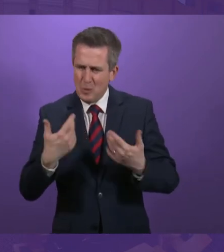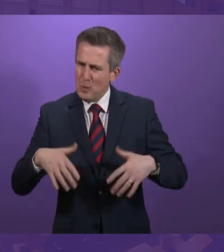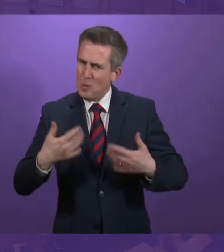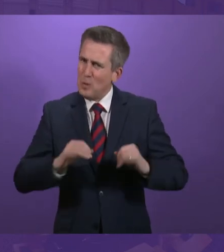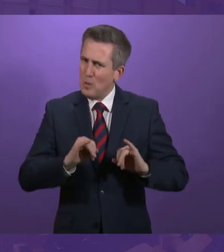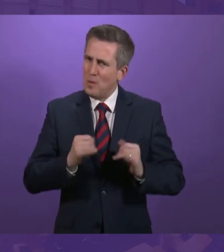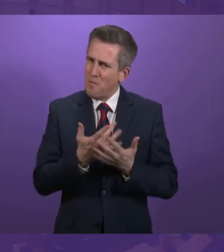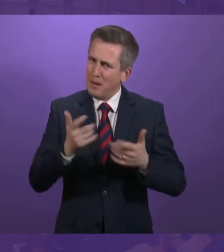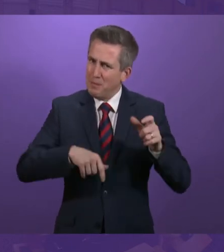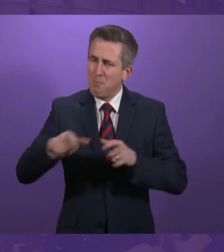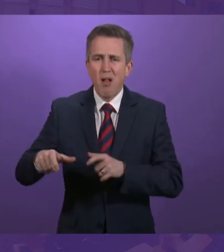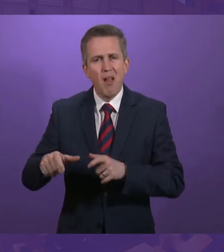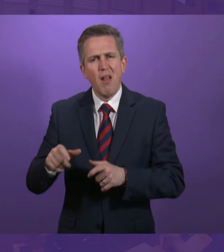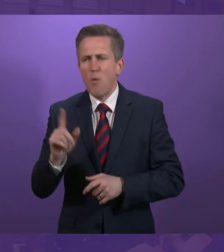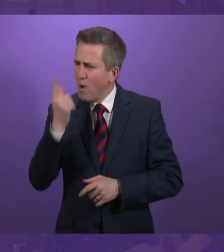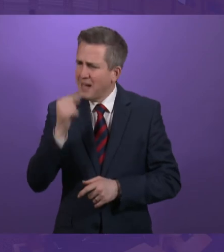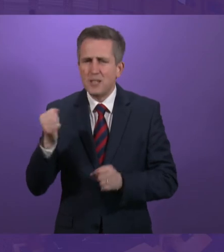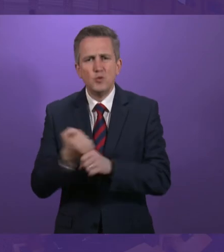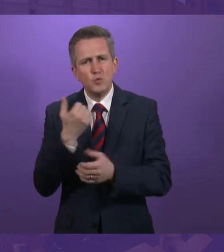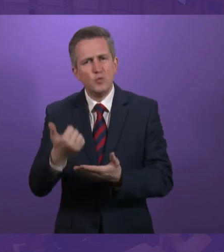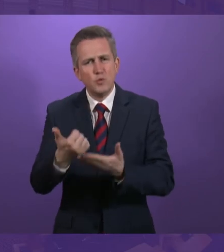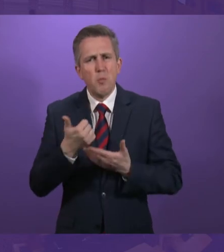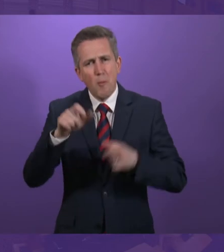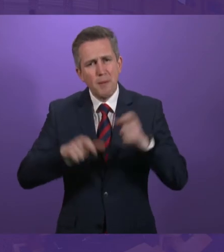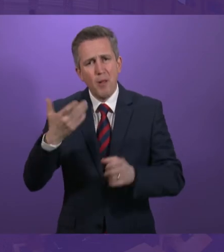to support people in receipt of benefits from any further upheaval?